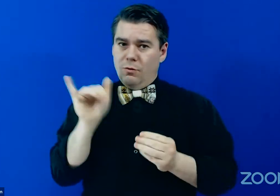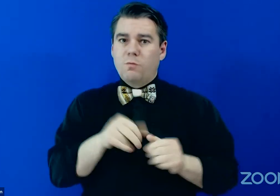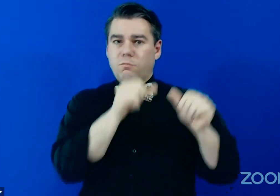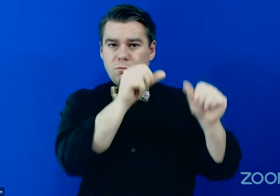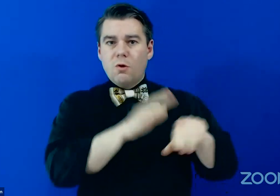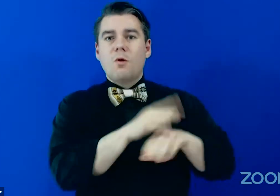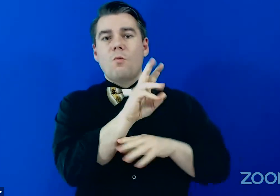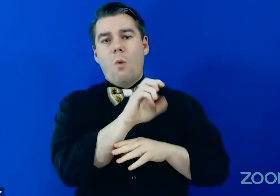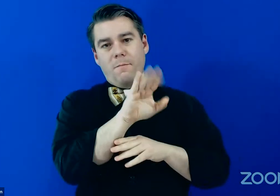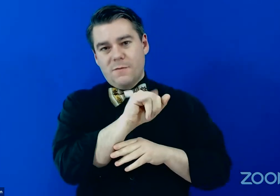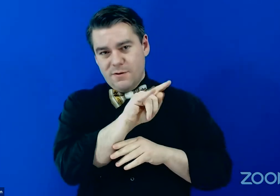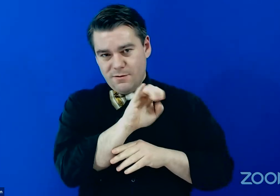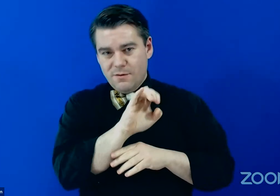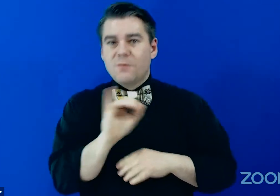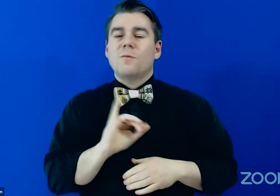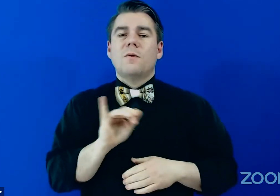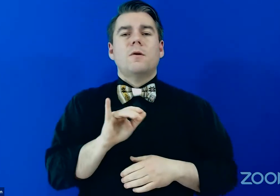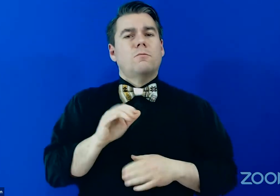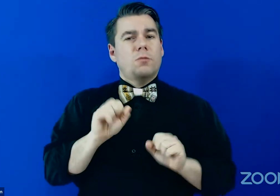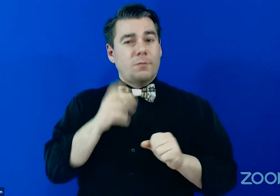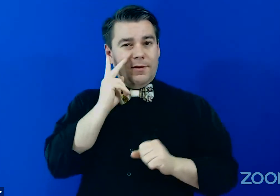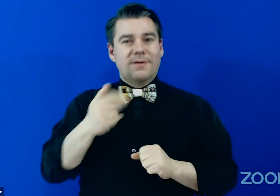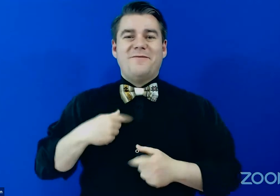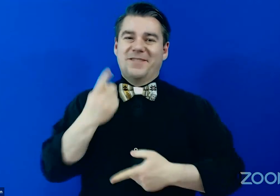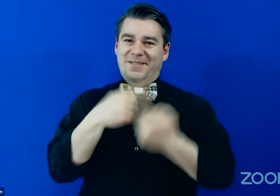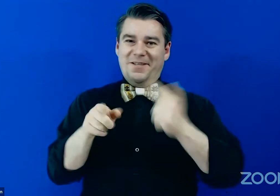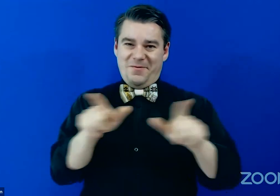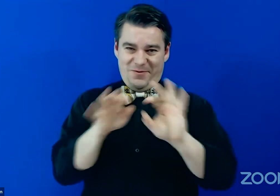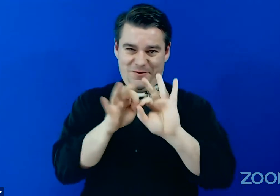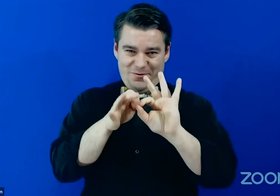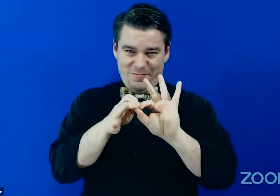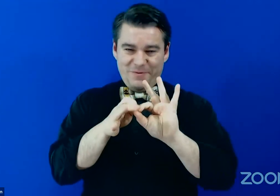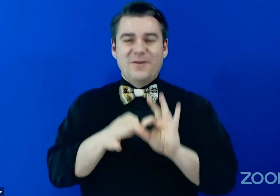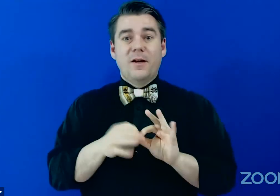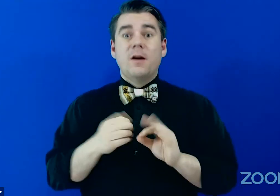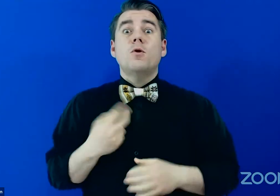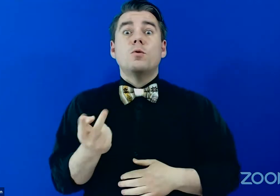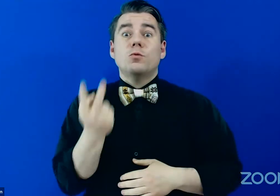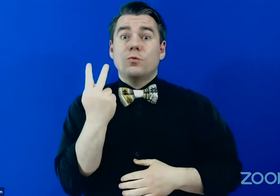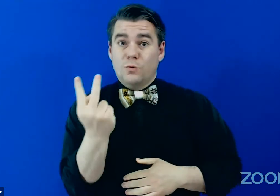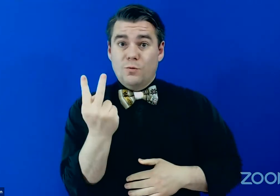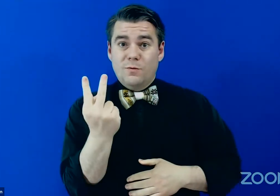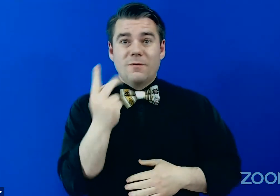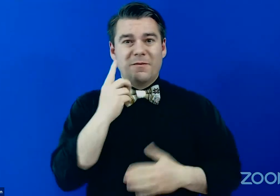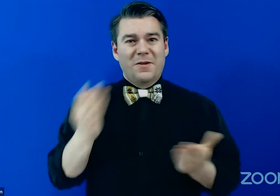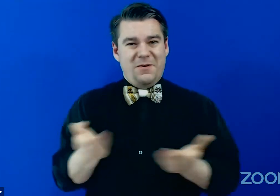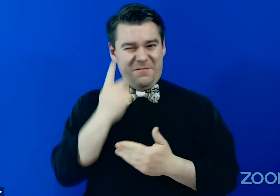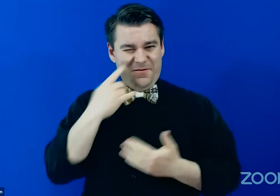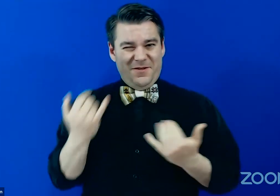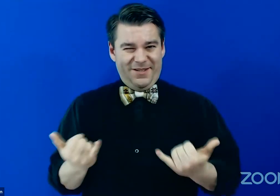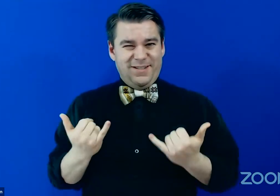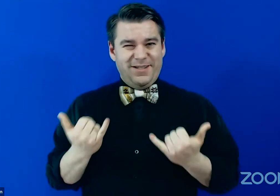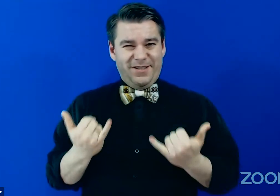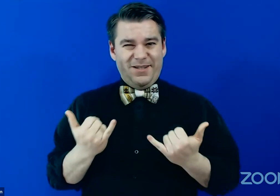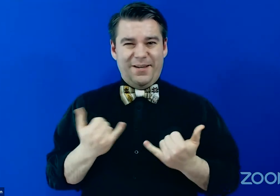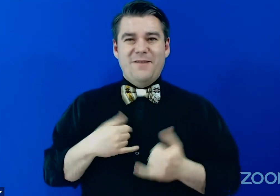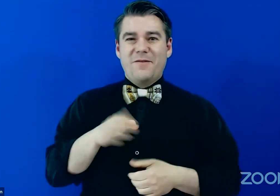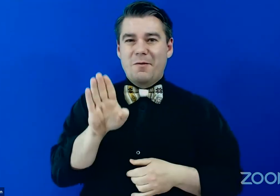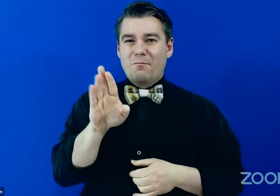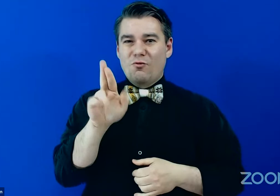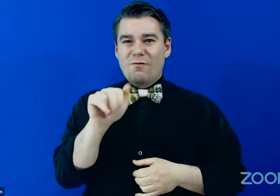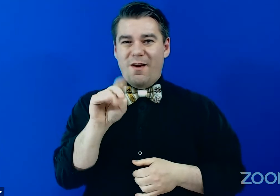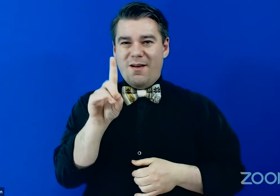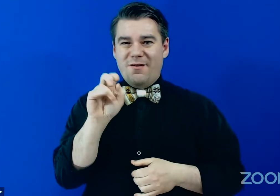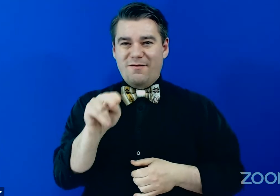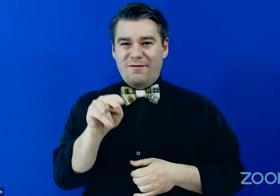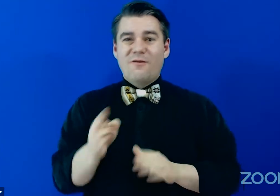So, you can probably see we've got an ASL translator. We have two of them for here today for you. So we've got Brandon and we've